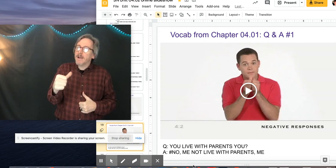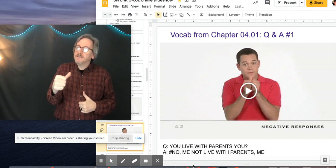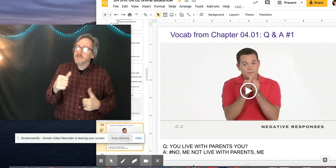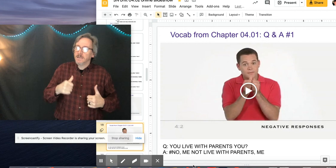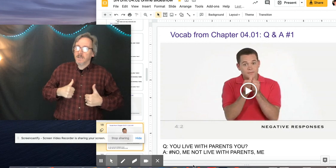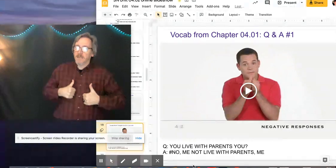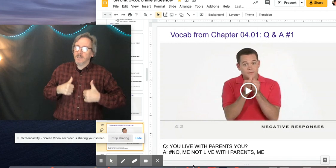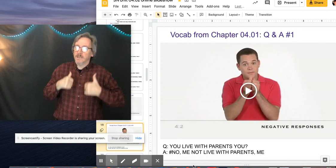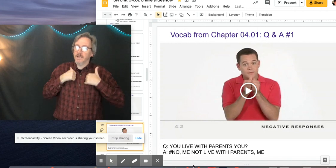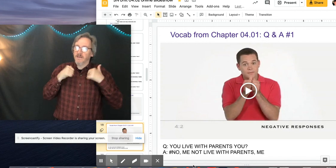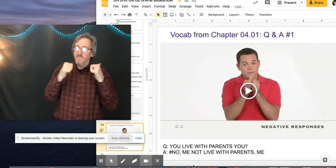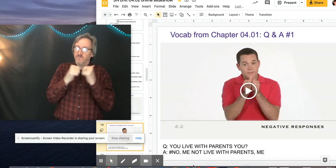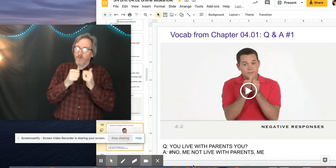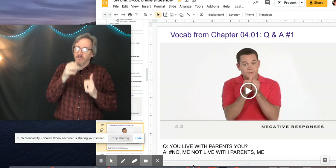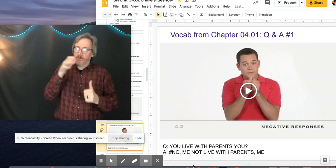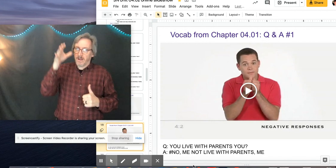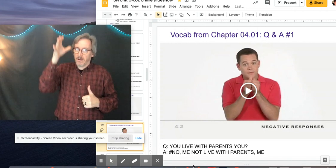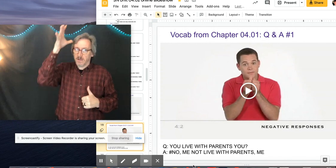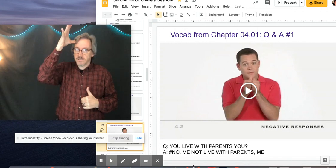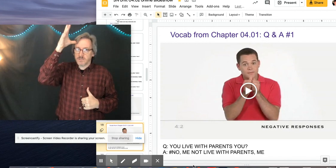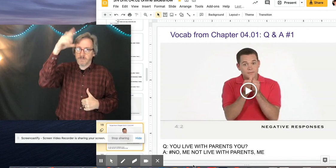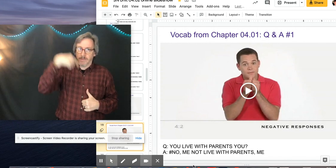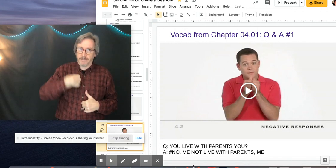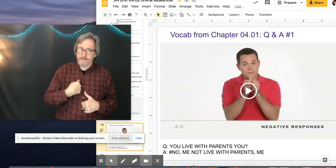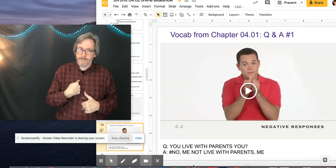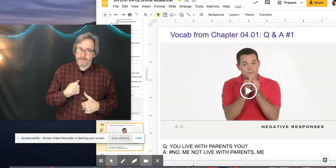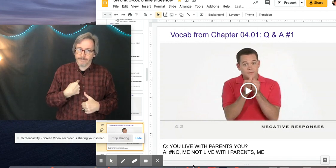Not live with parents.